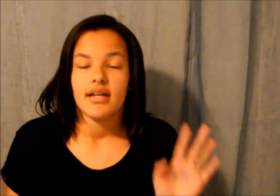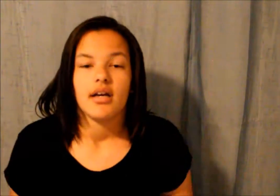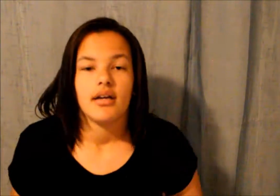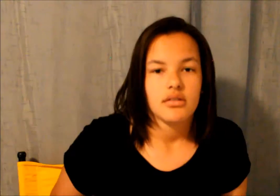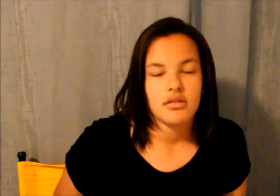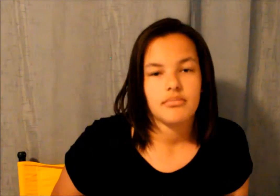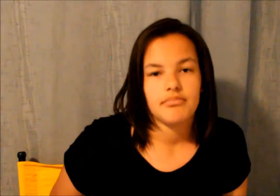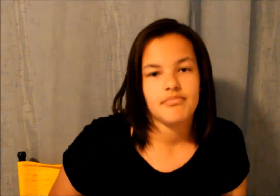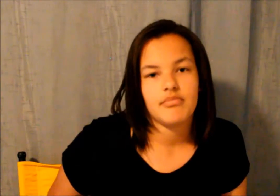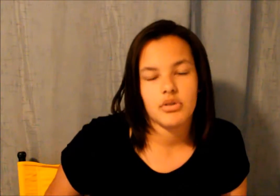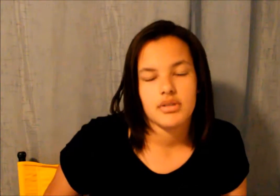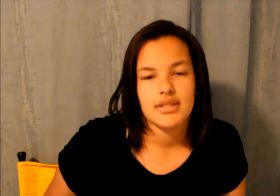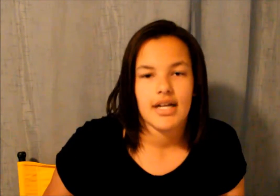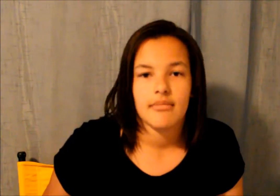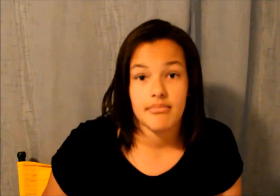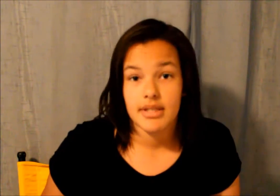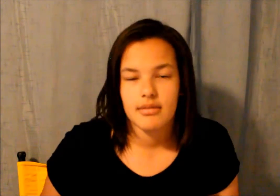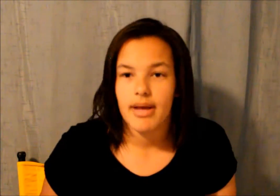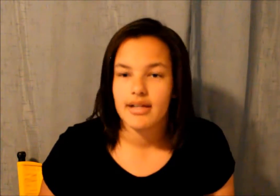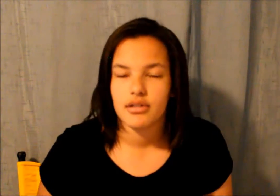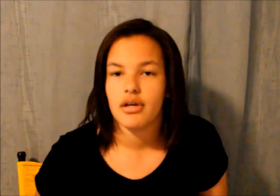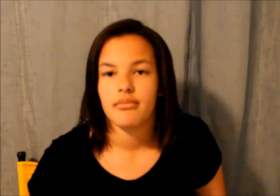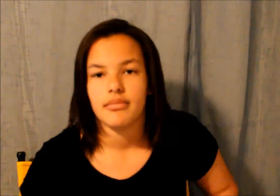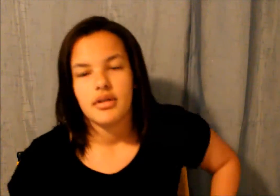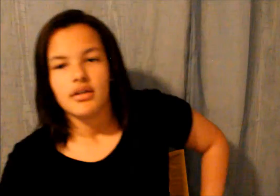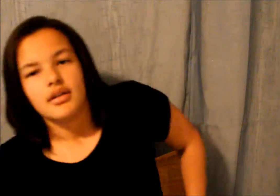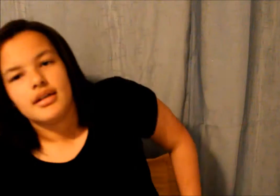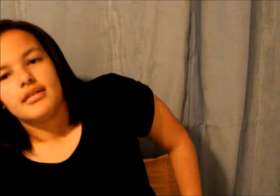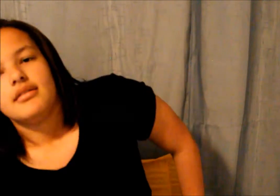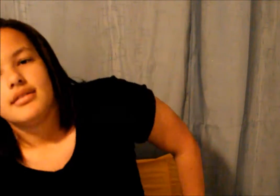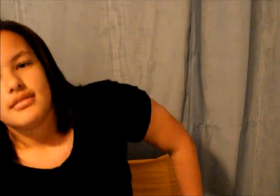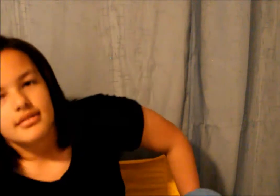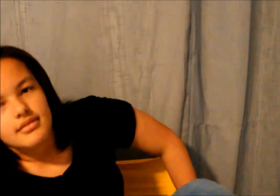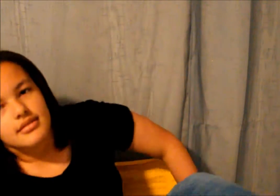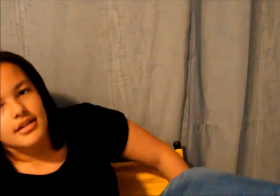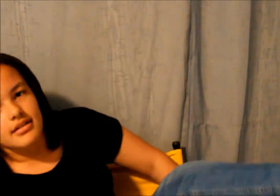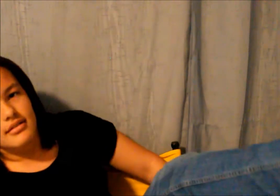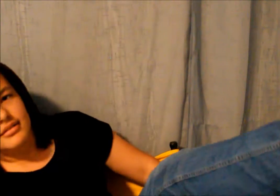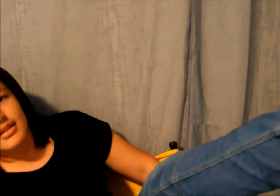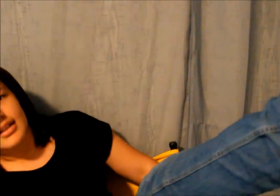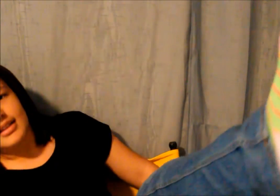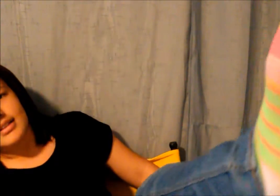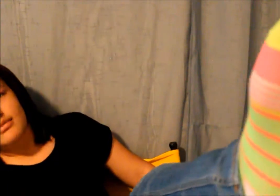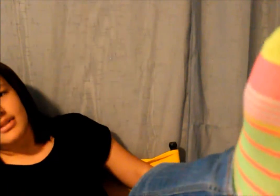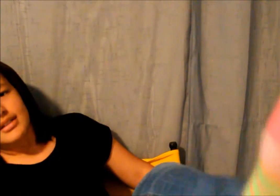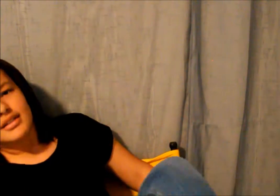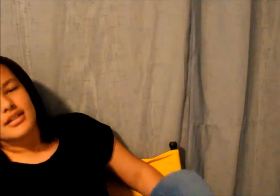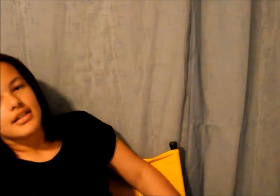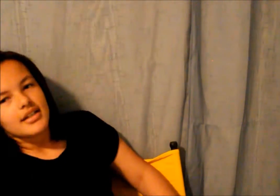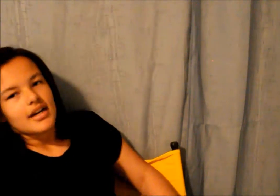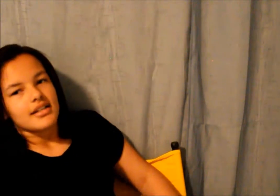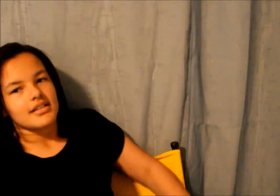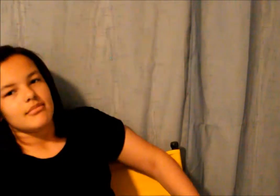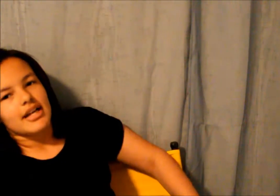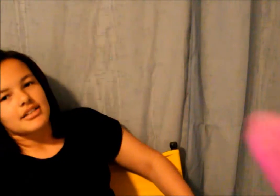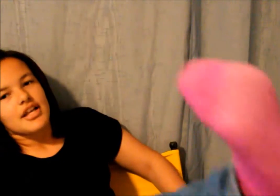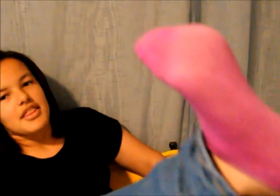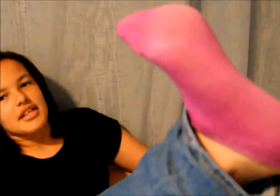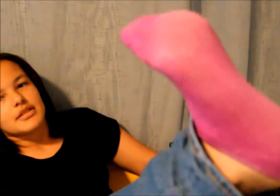so most of the time mismatch um like this one doesn't match this